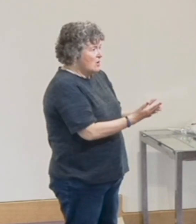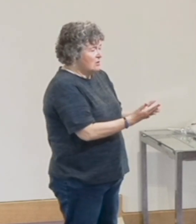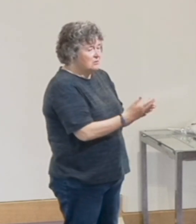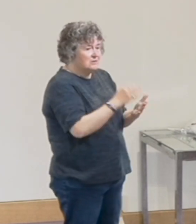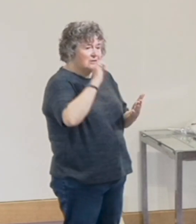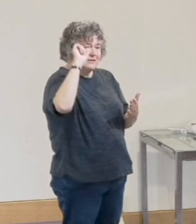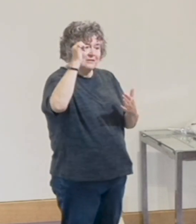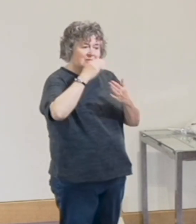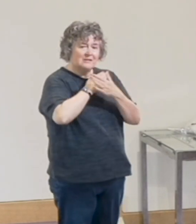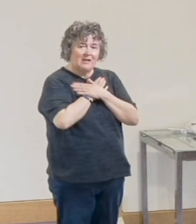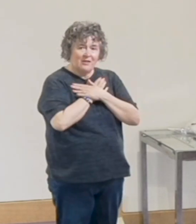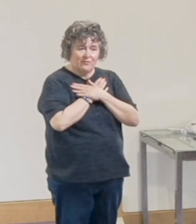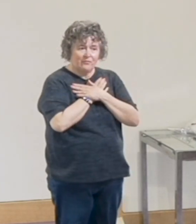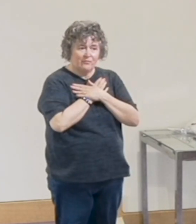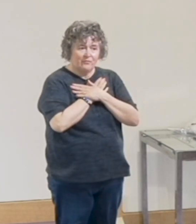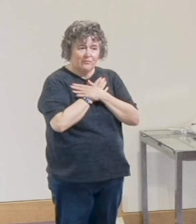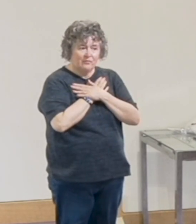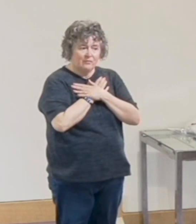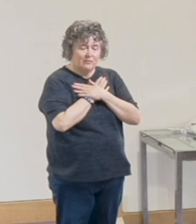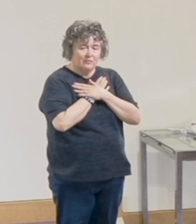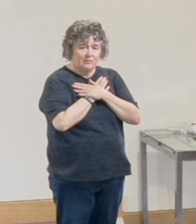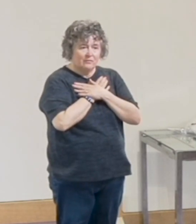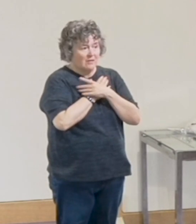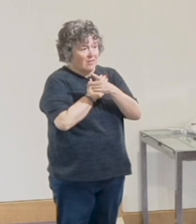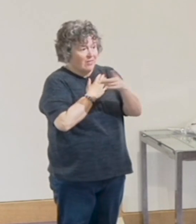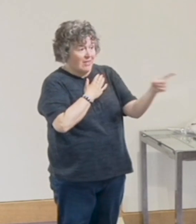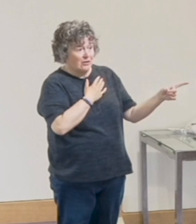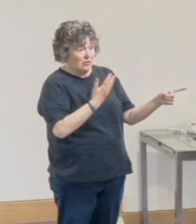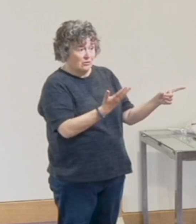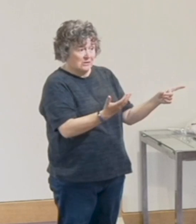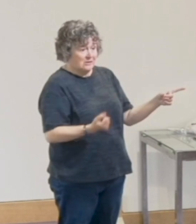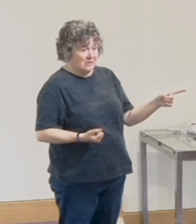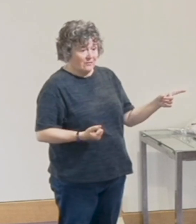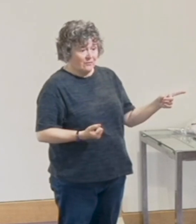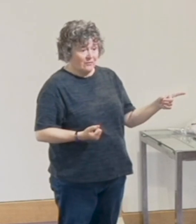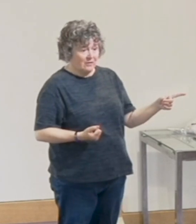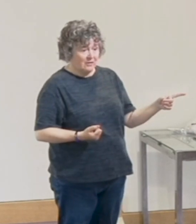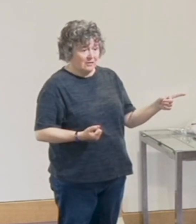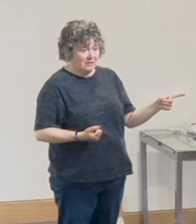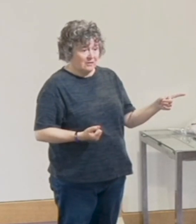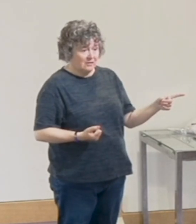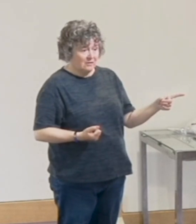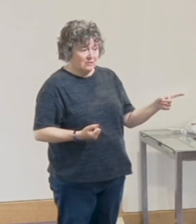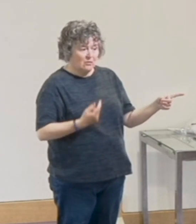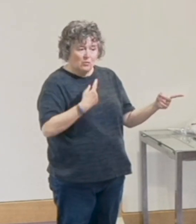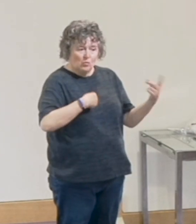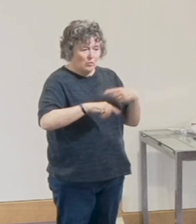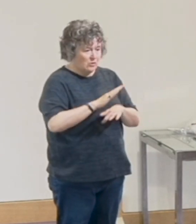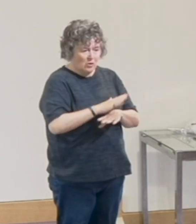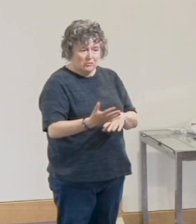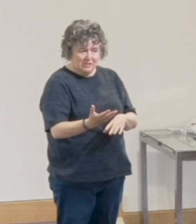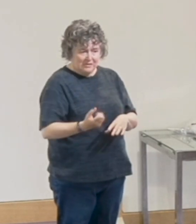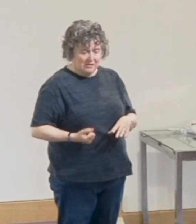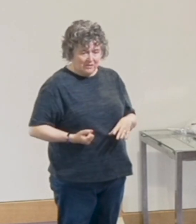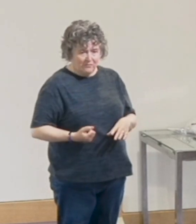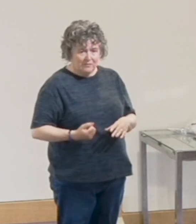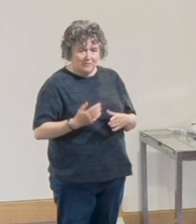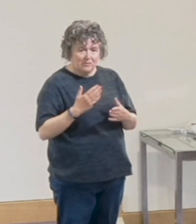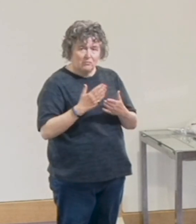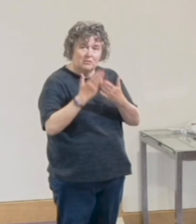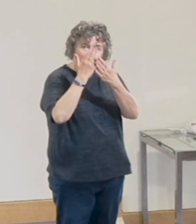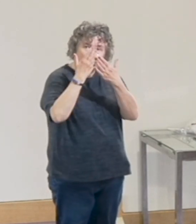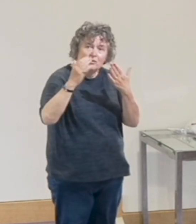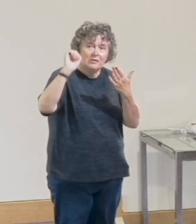the love of God? They don't deserve it? Actually, nor do we. But it really is showing